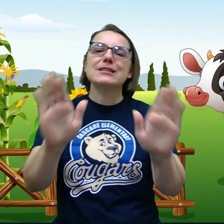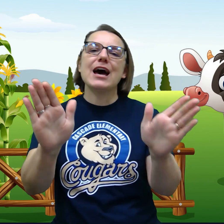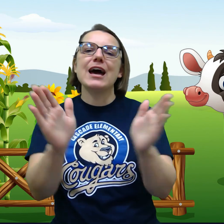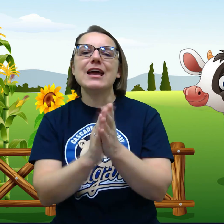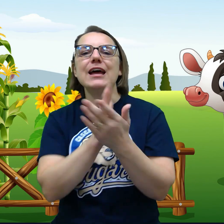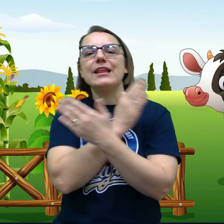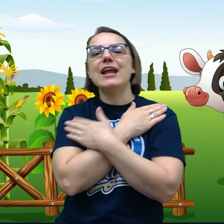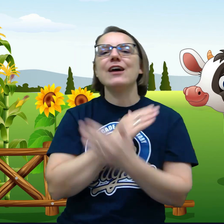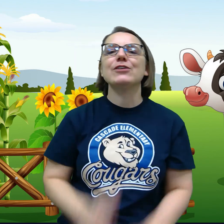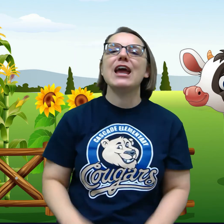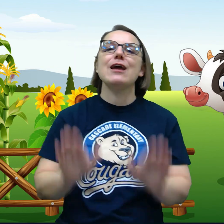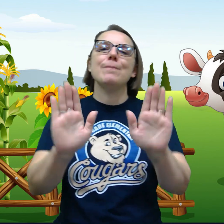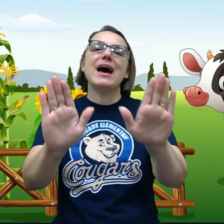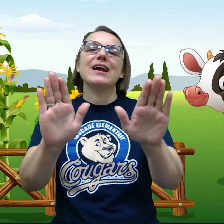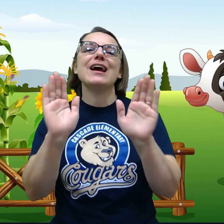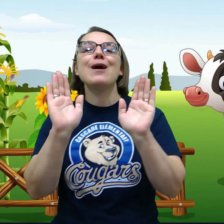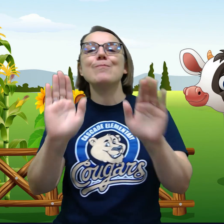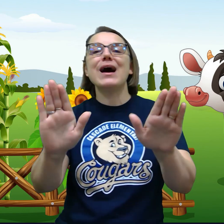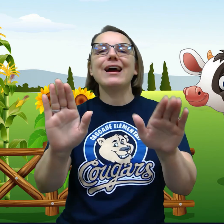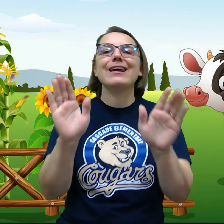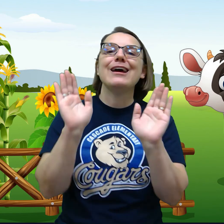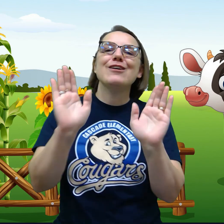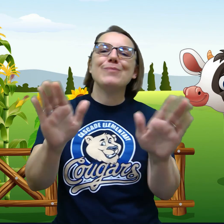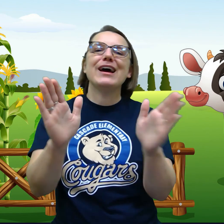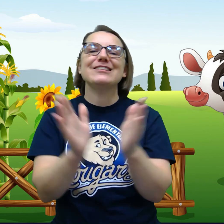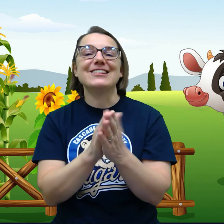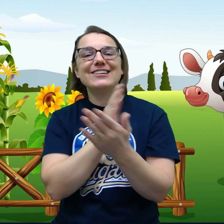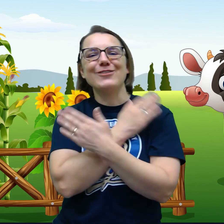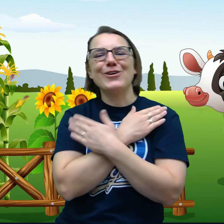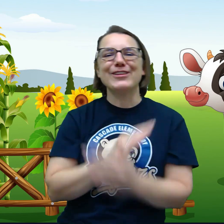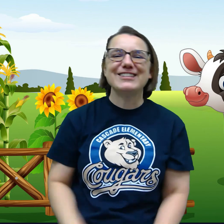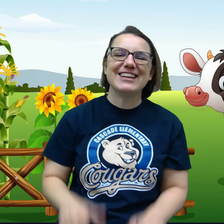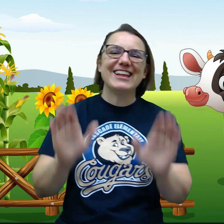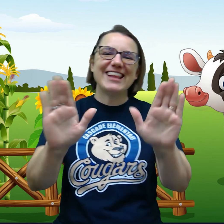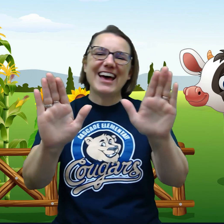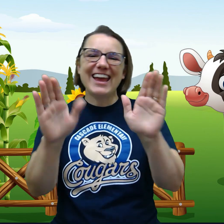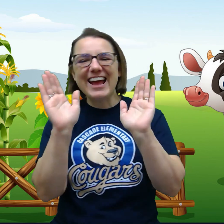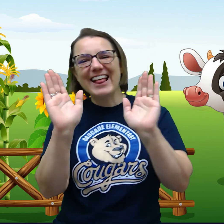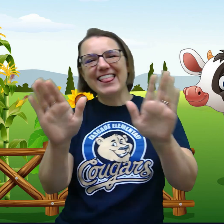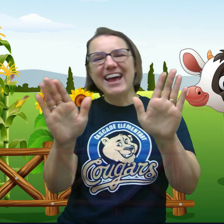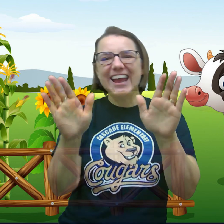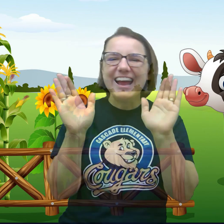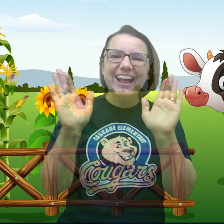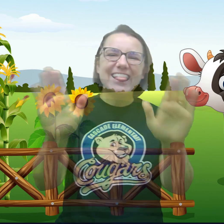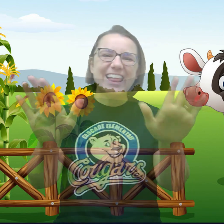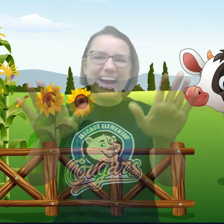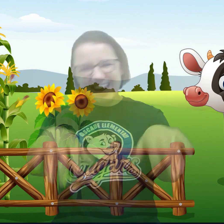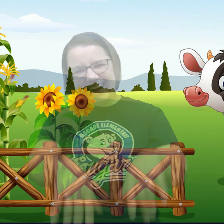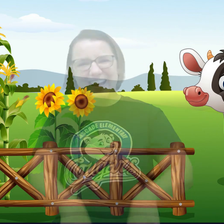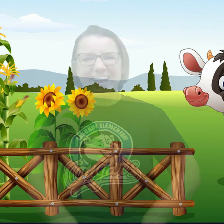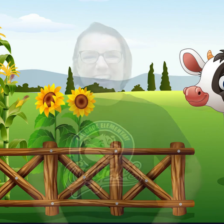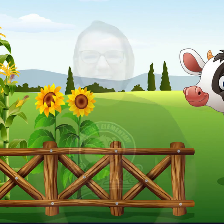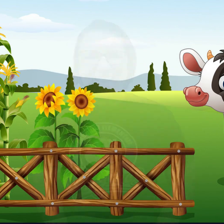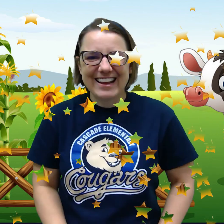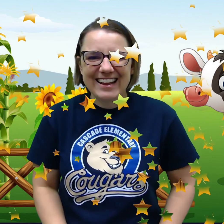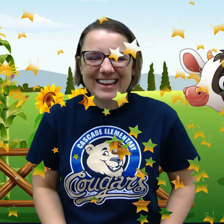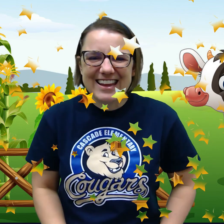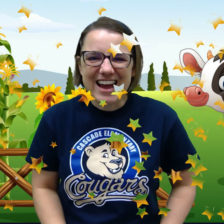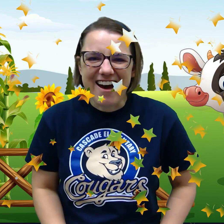sky, and they never came back, back, back, till the Fourth of July, lie, lie. Yee